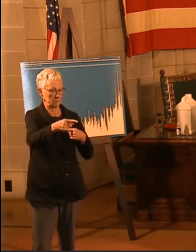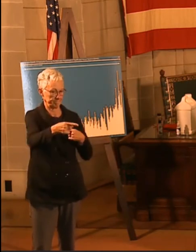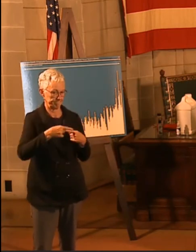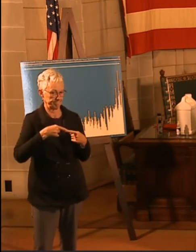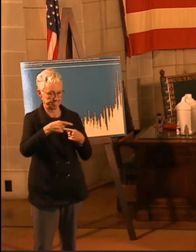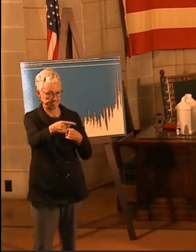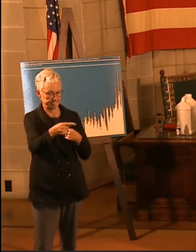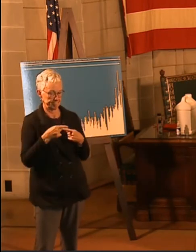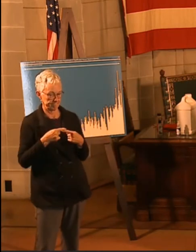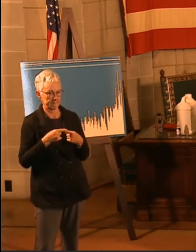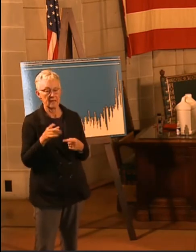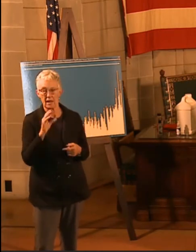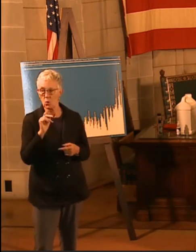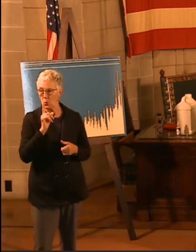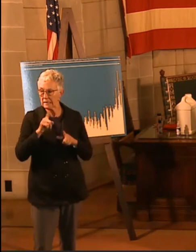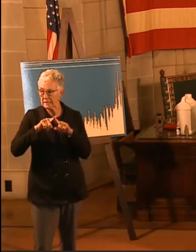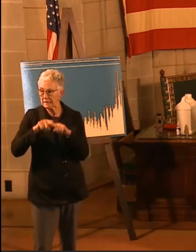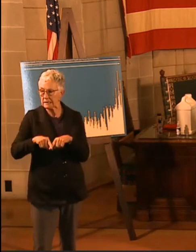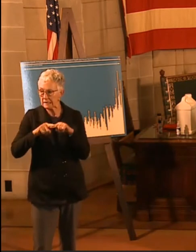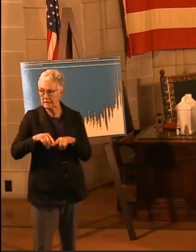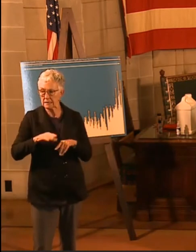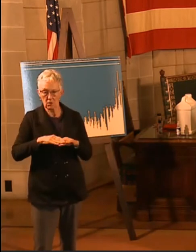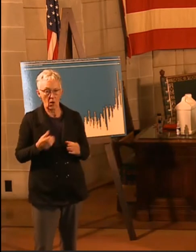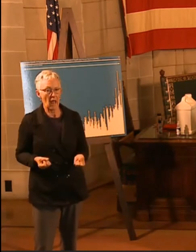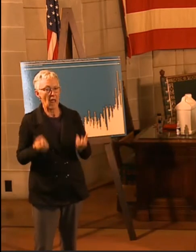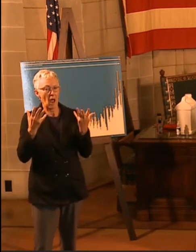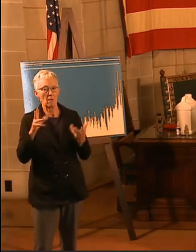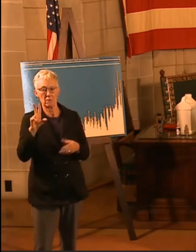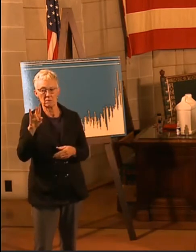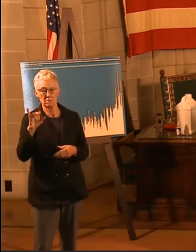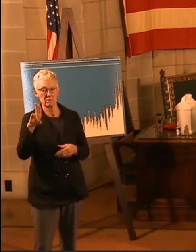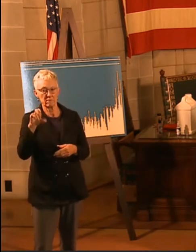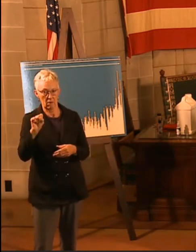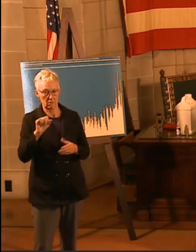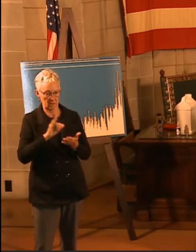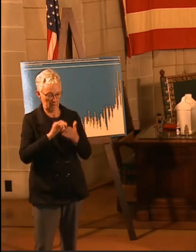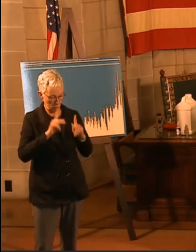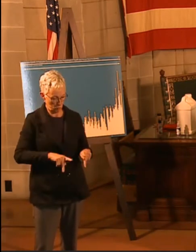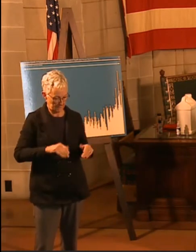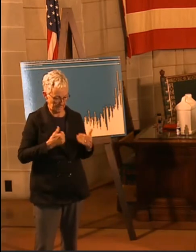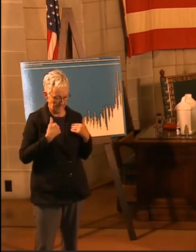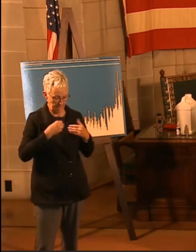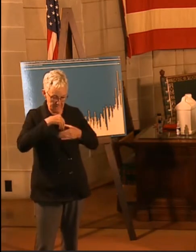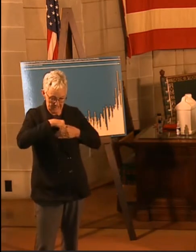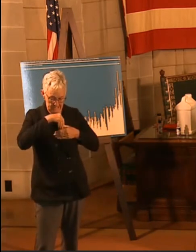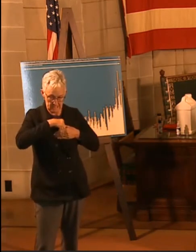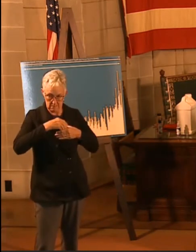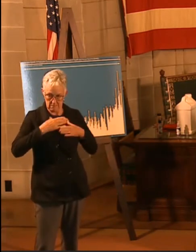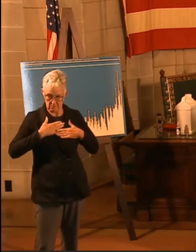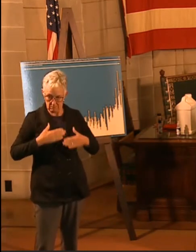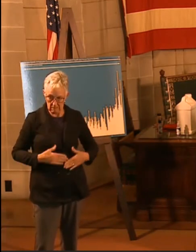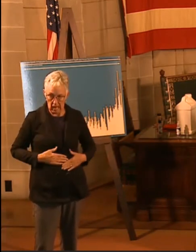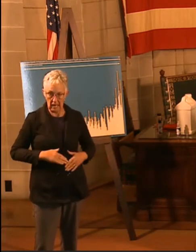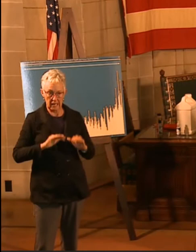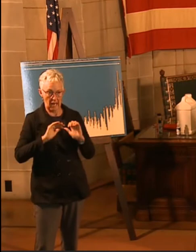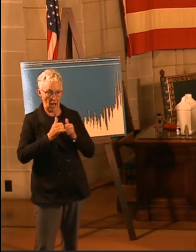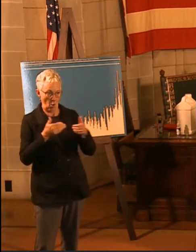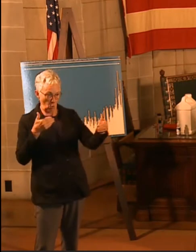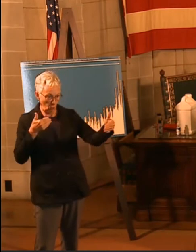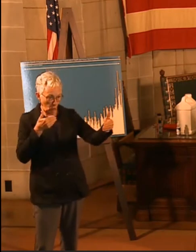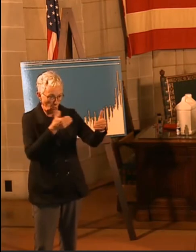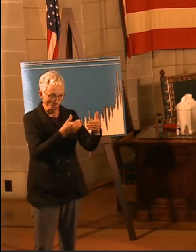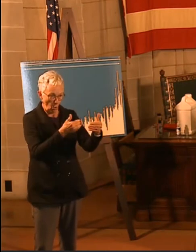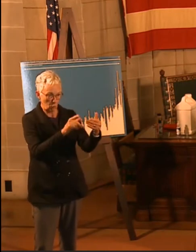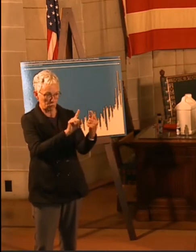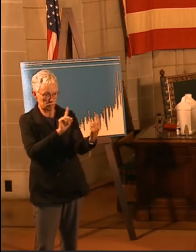concentration of virus. So, how much volume of air it has to disperse in, how close you are to the person who's the source, and how long